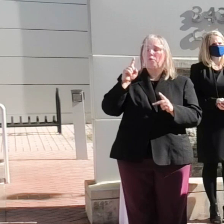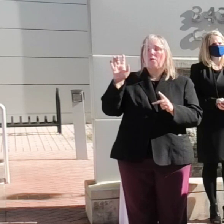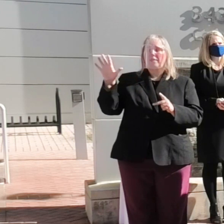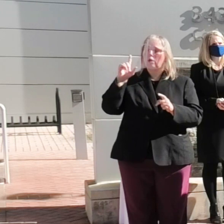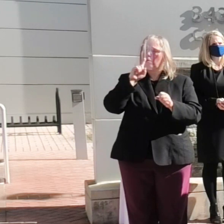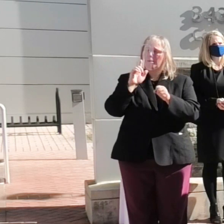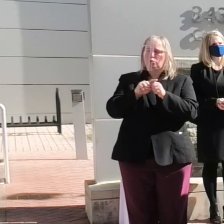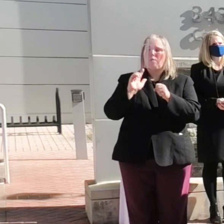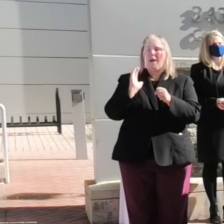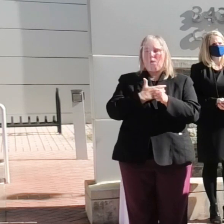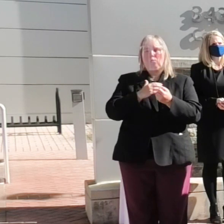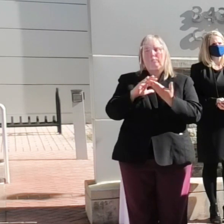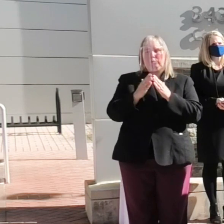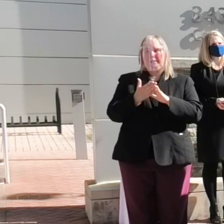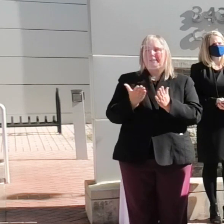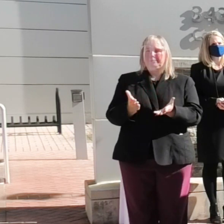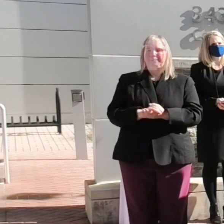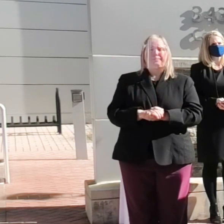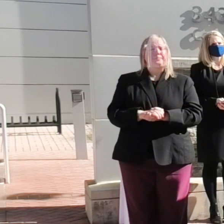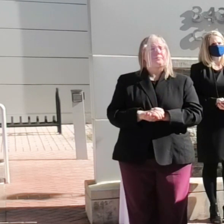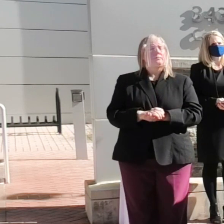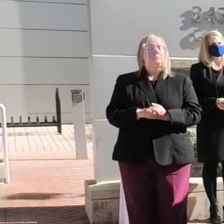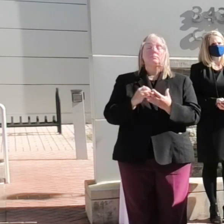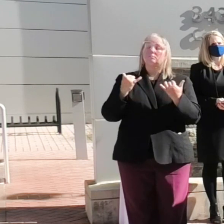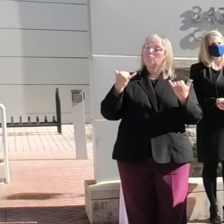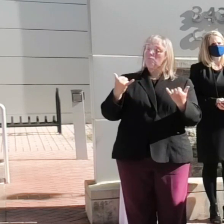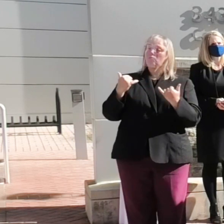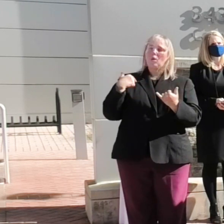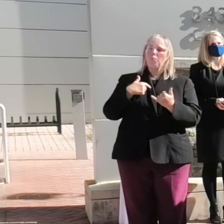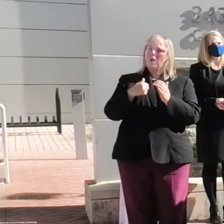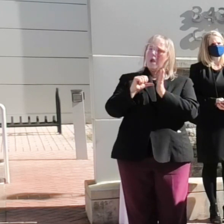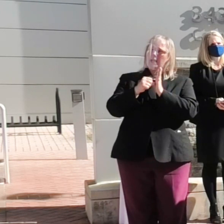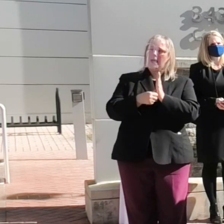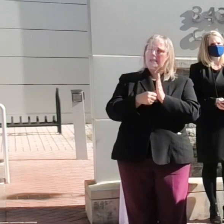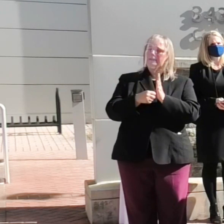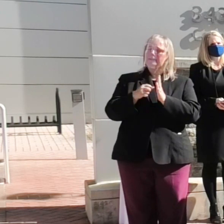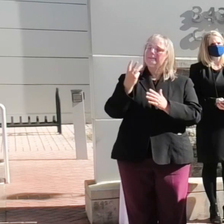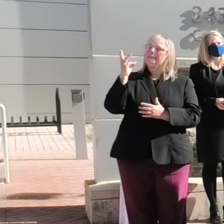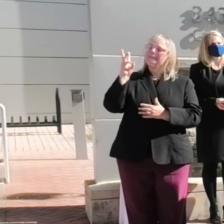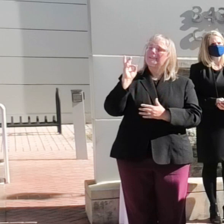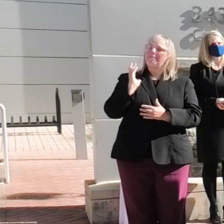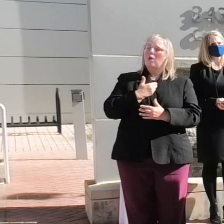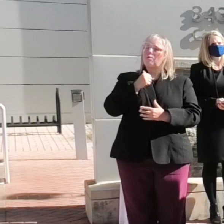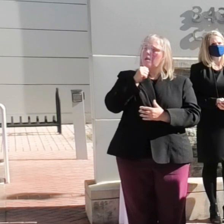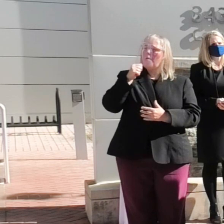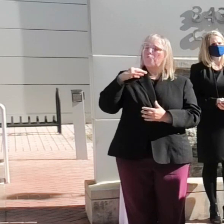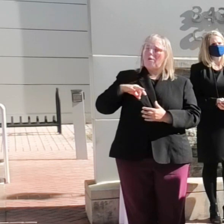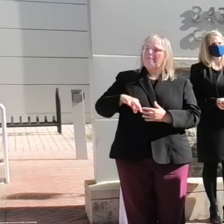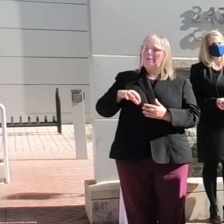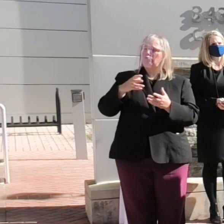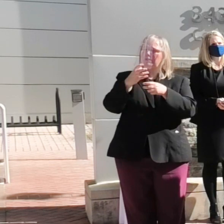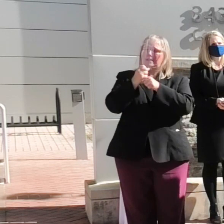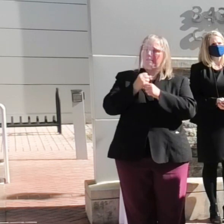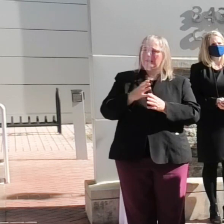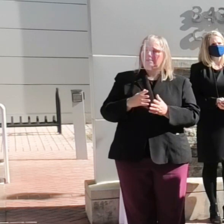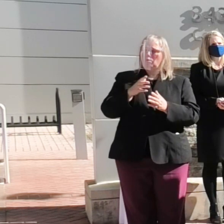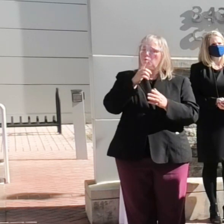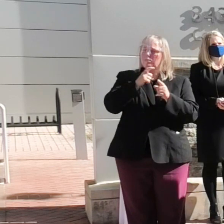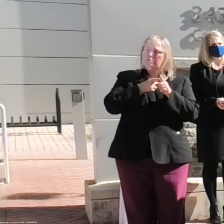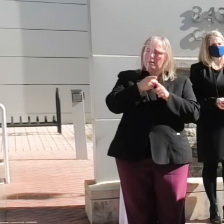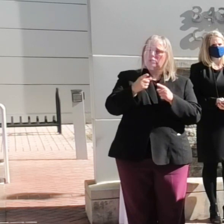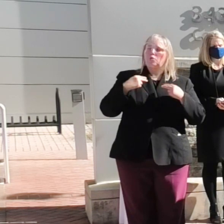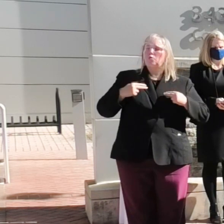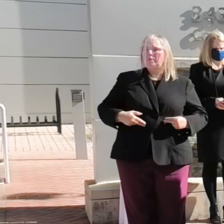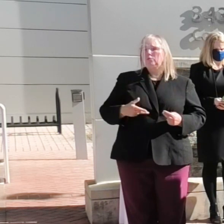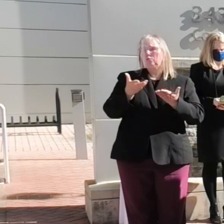community. Today, we're highlighting 16 of our nonprofit recipients that specialize in human